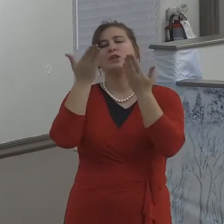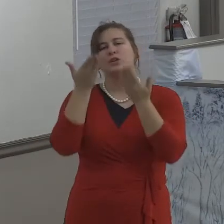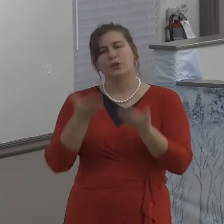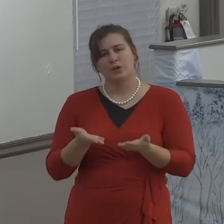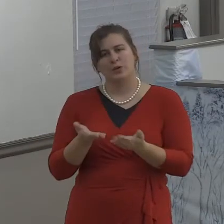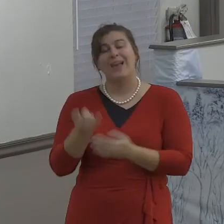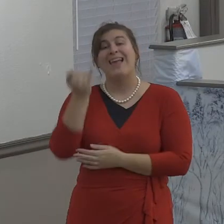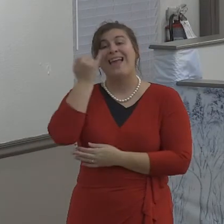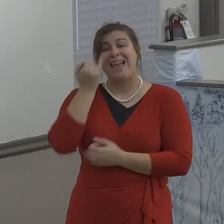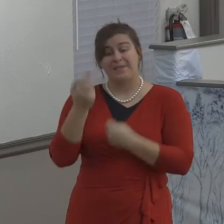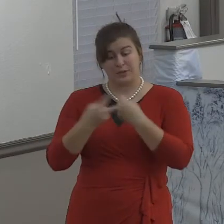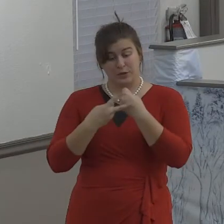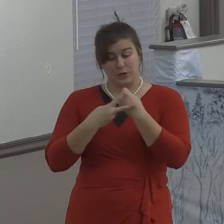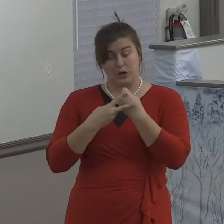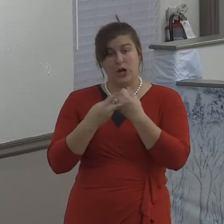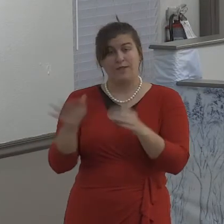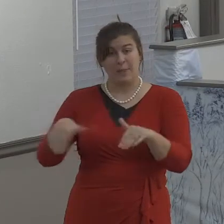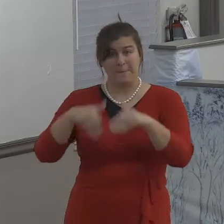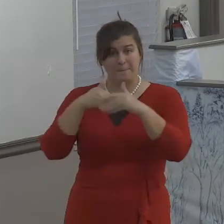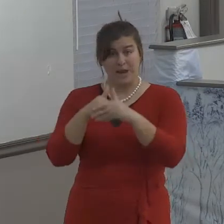We still have a sin nature.